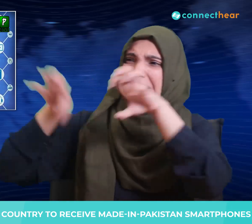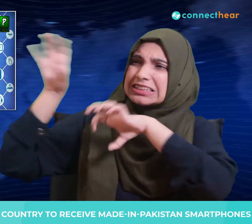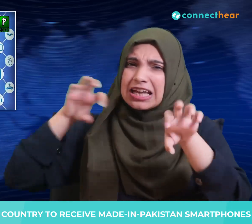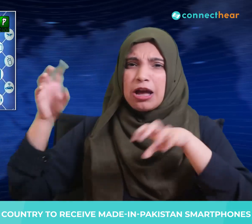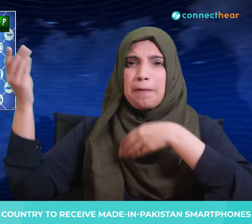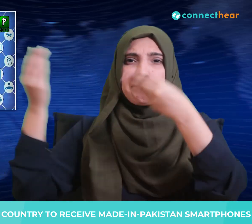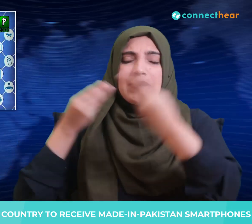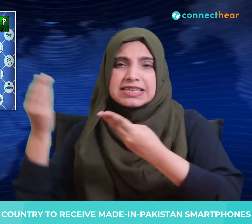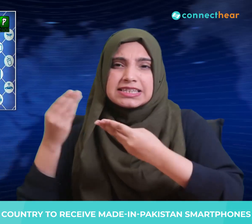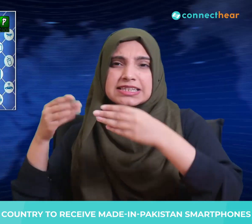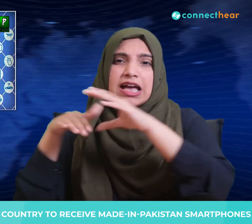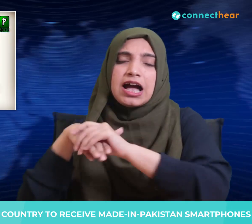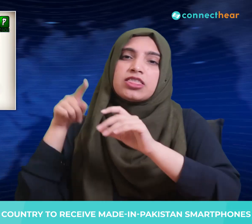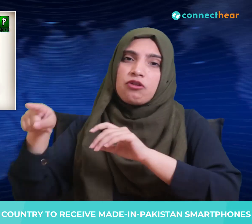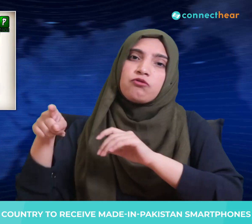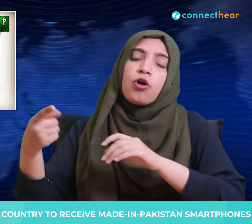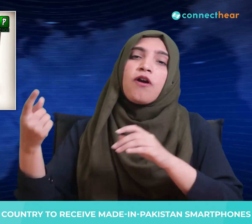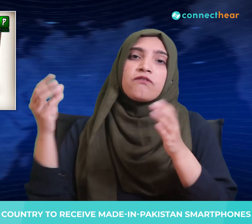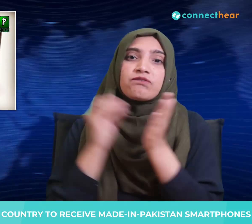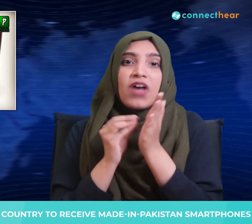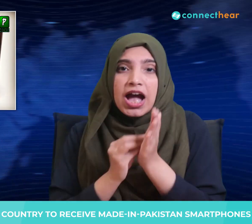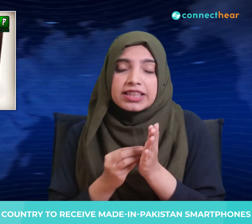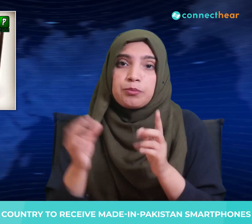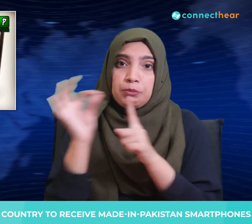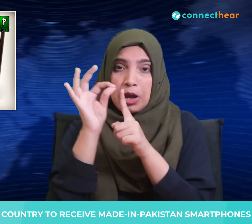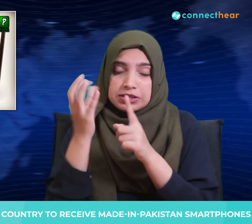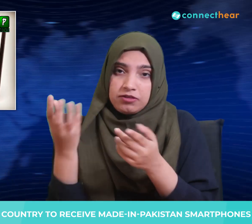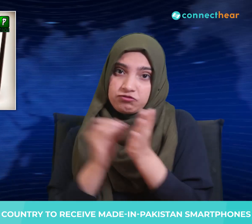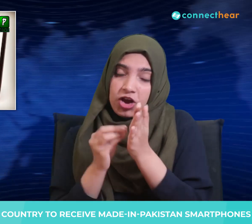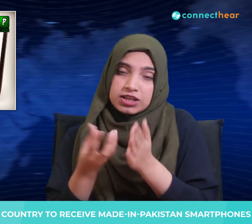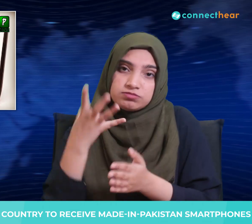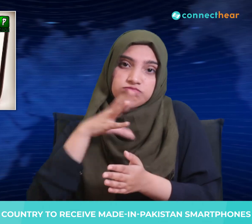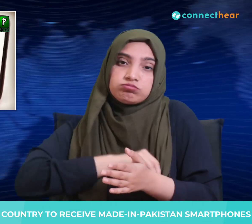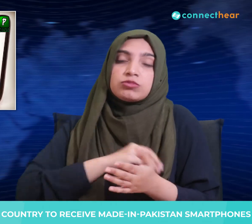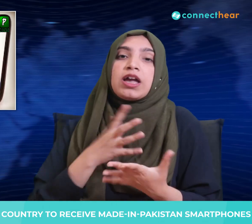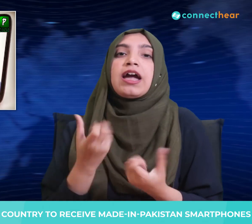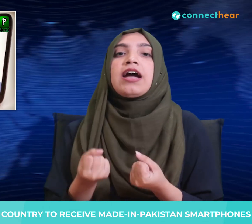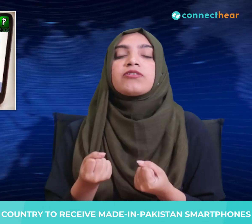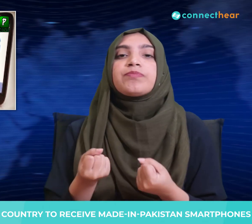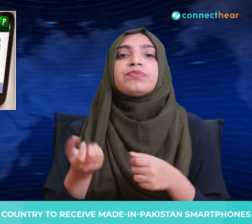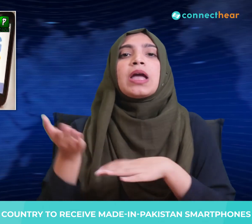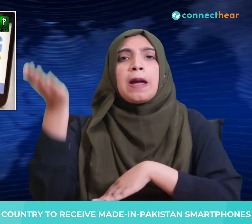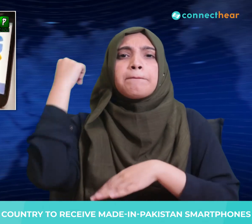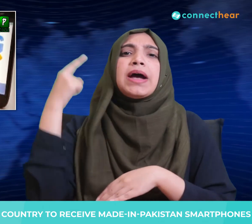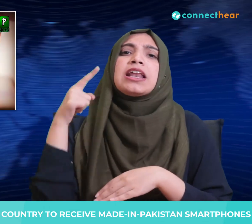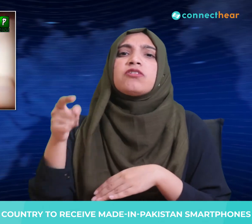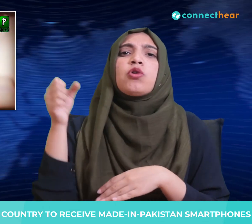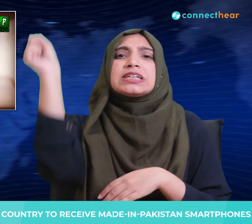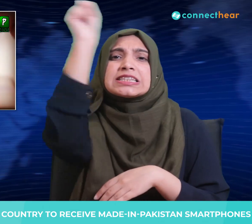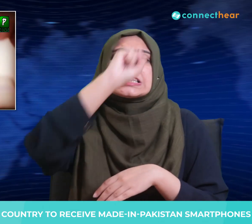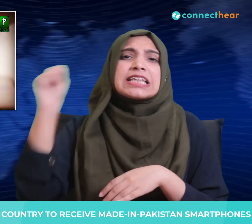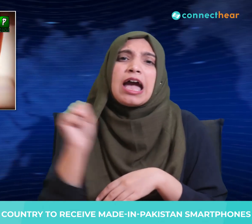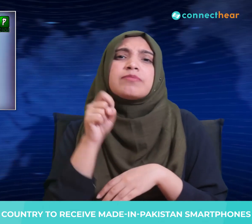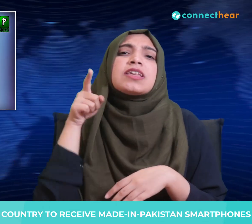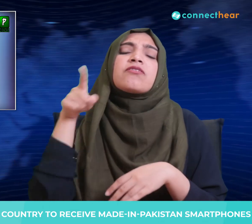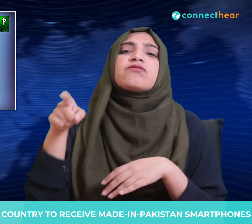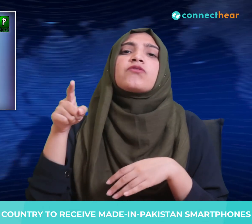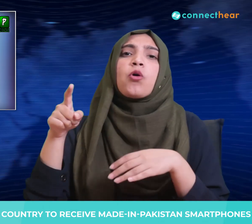telecom products. In July, South Korean electronics giant Samsung signed a deal with Pakistan's lucky